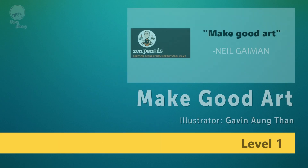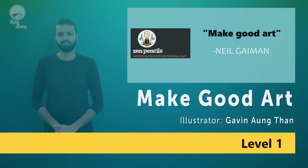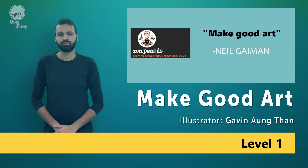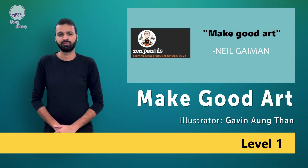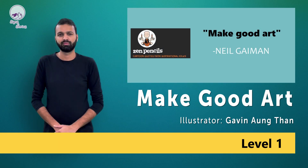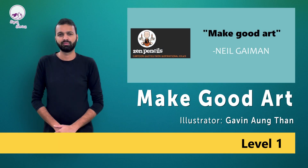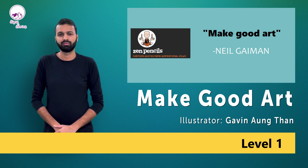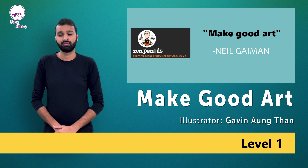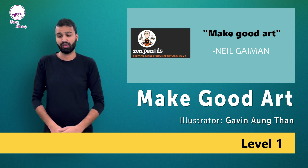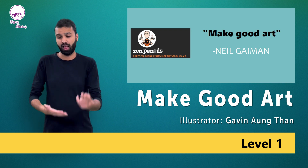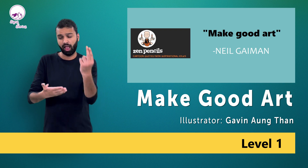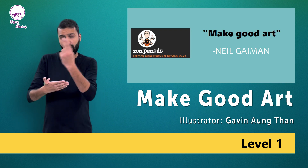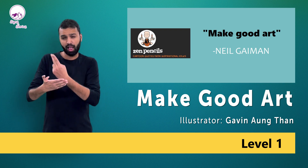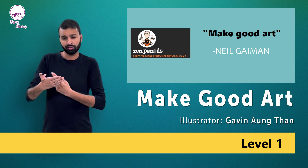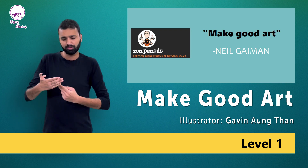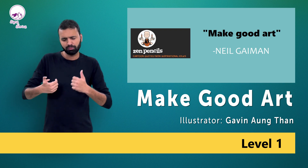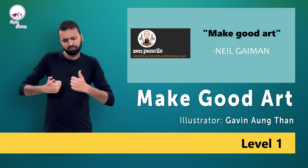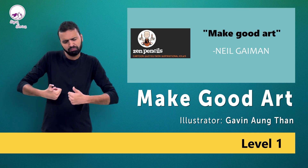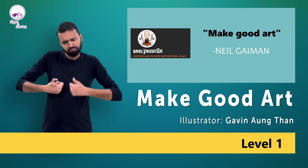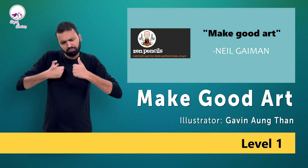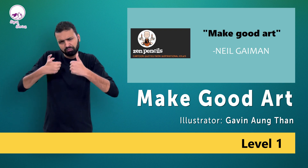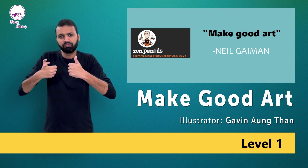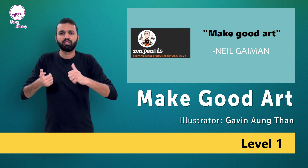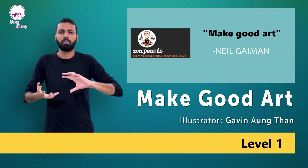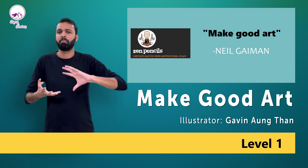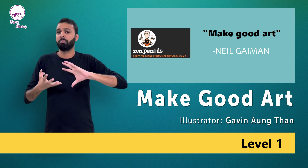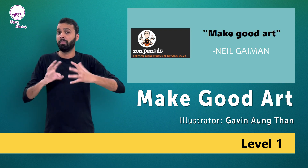Level 1 Make Good Art